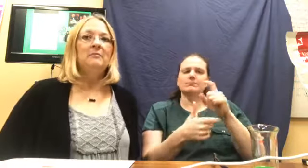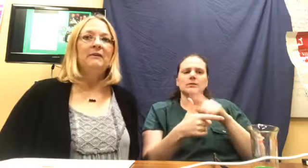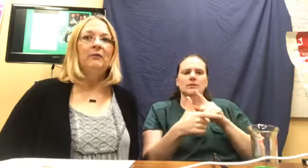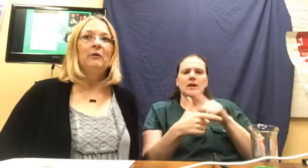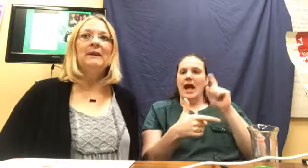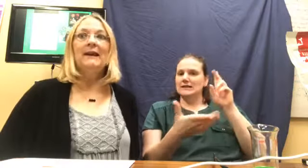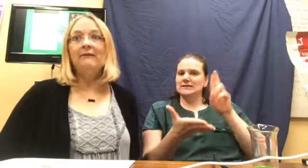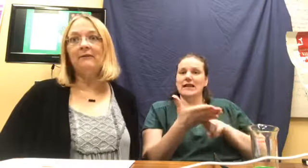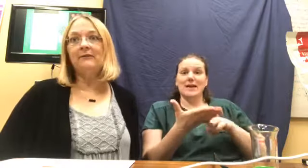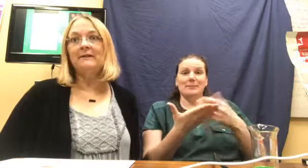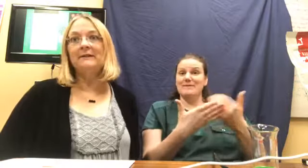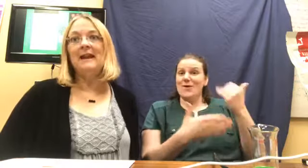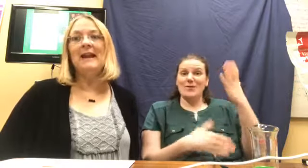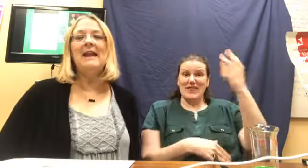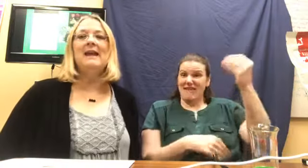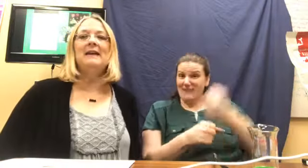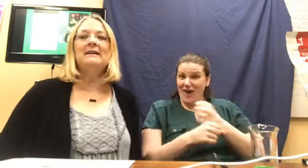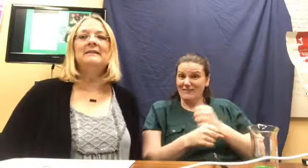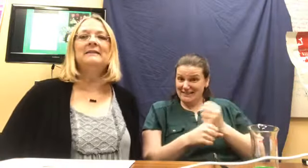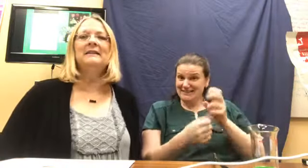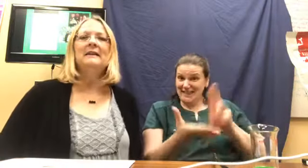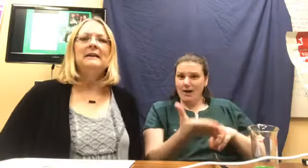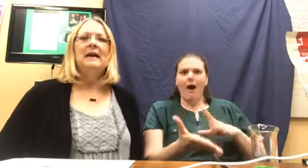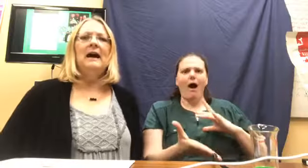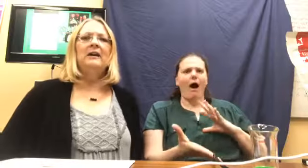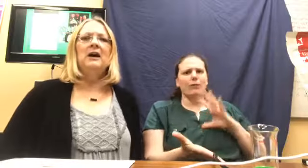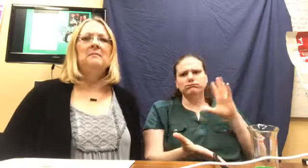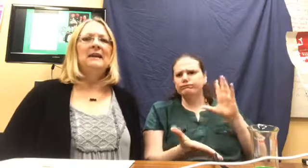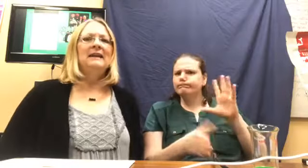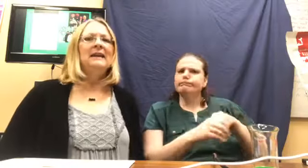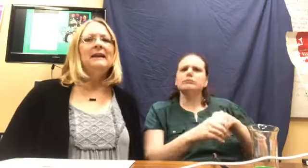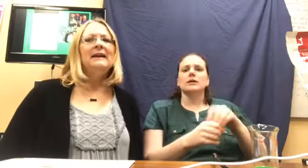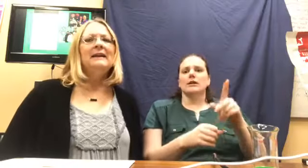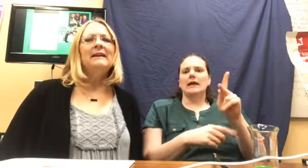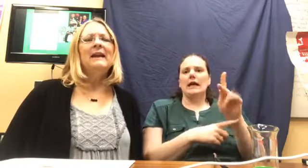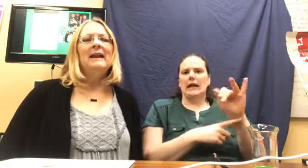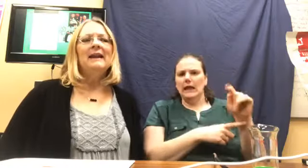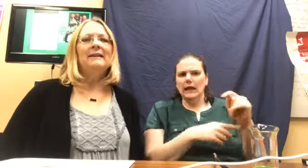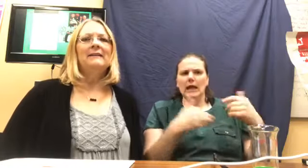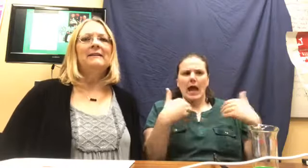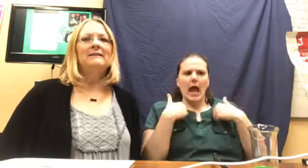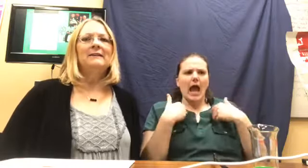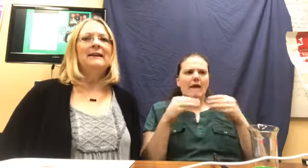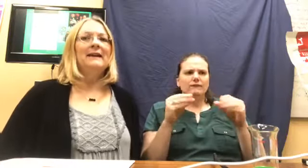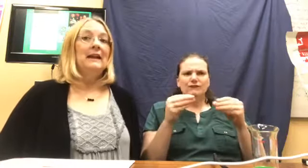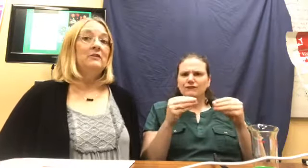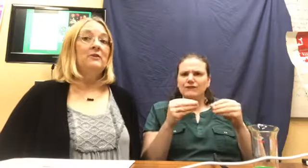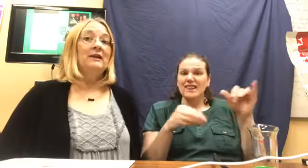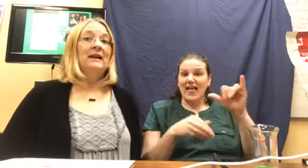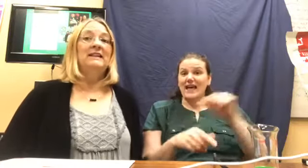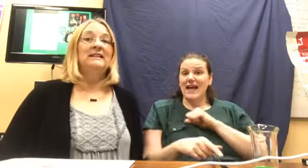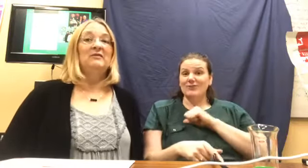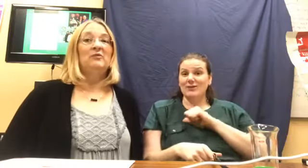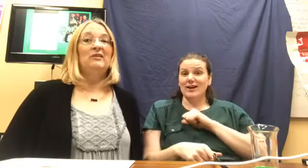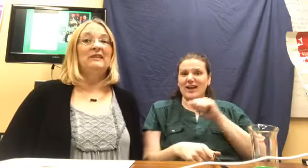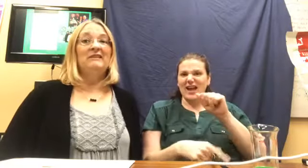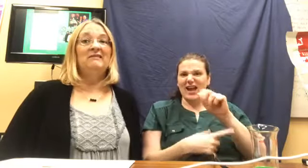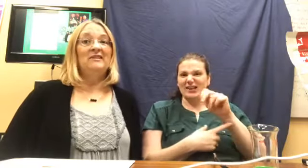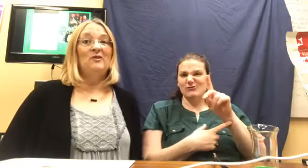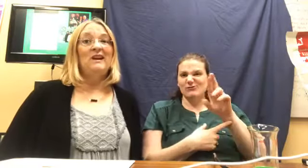before we left and I got my kit and like Andrea, I didn't really know how